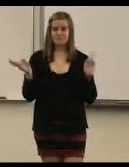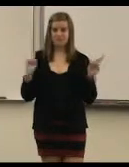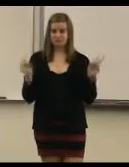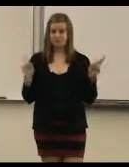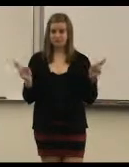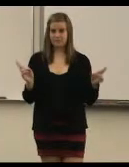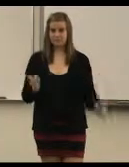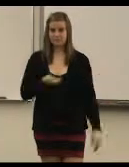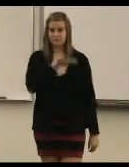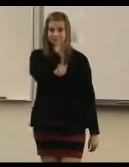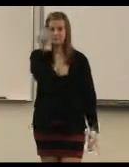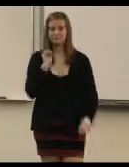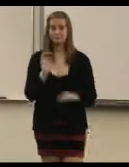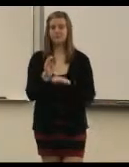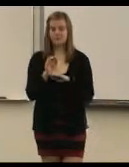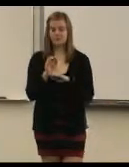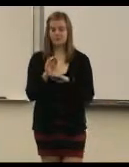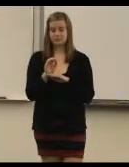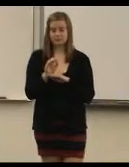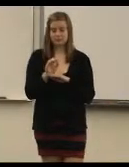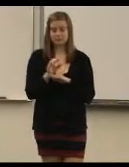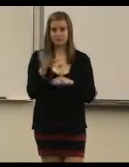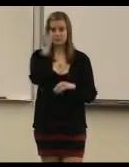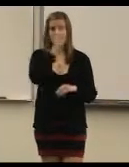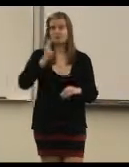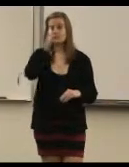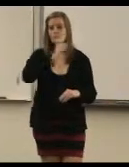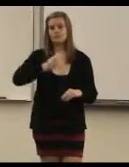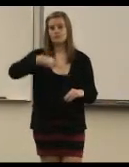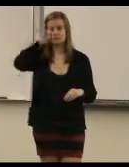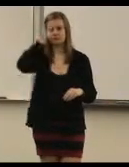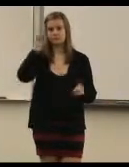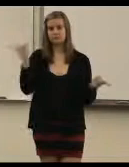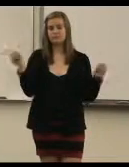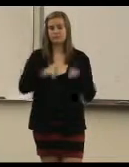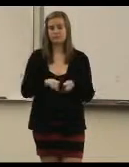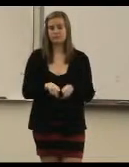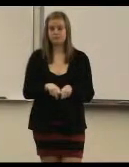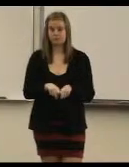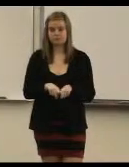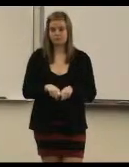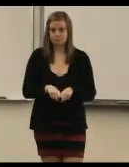like I'm ready. Cause it's a beautiful night, we're looking for something dumb to do.